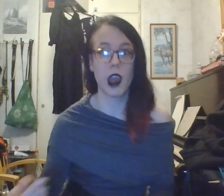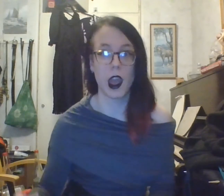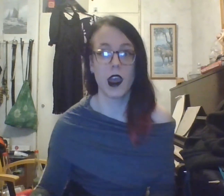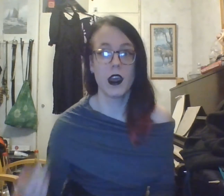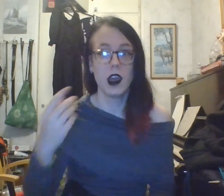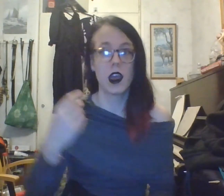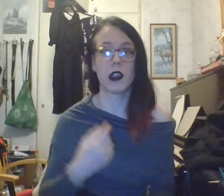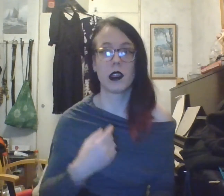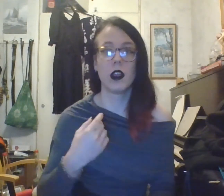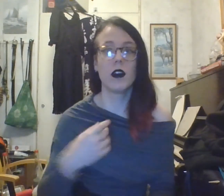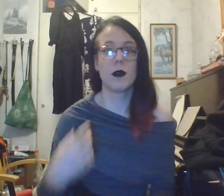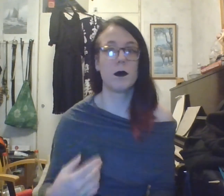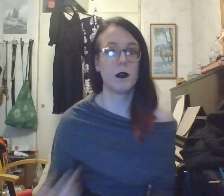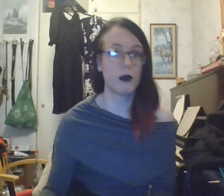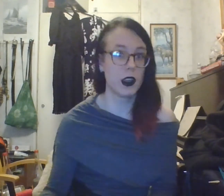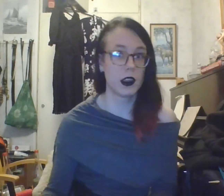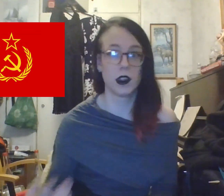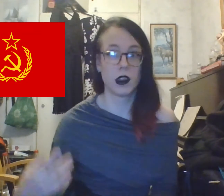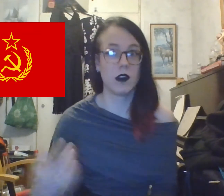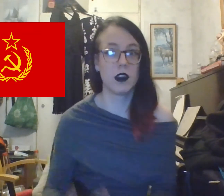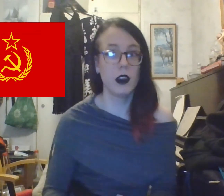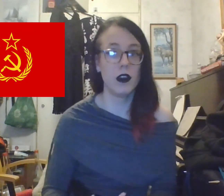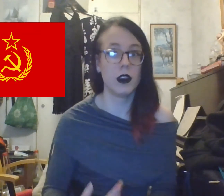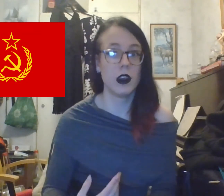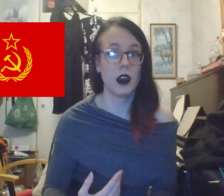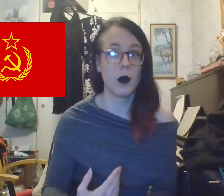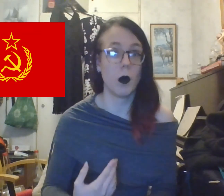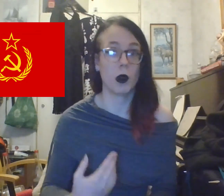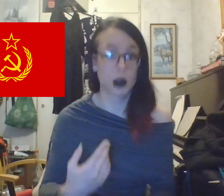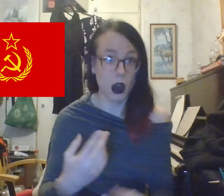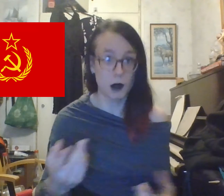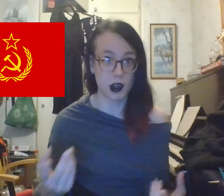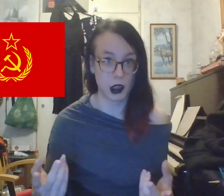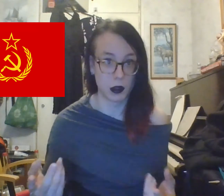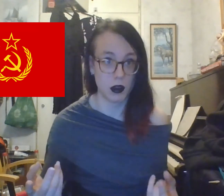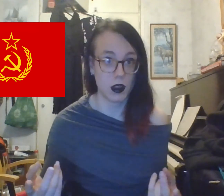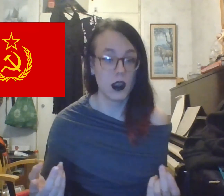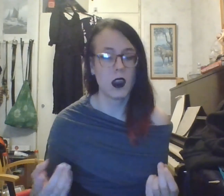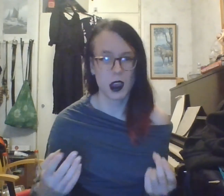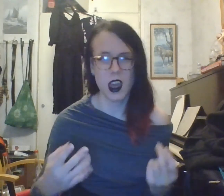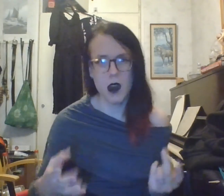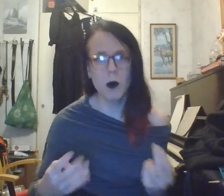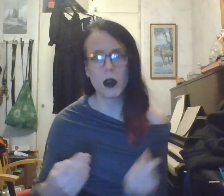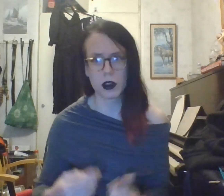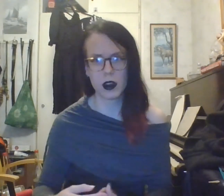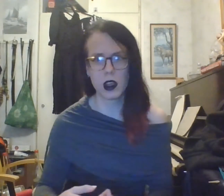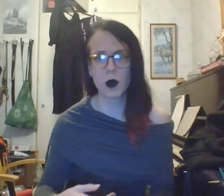is a lot of people think that the Soviet Union was communism. It wasn't. It was an